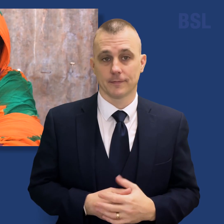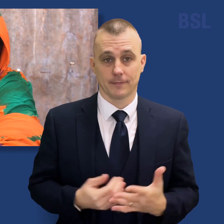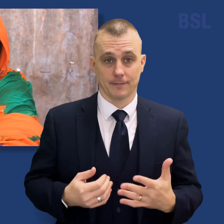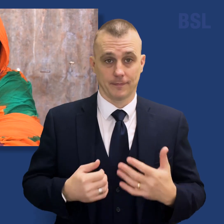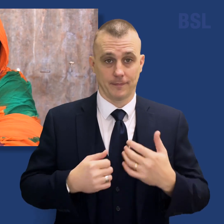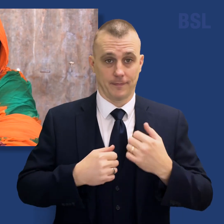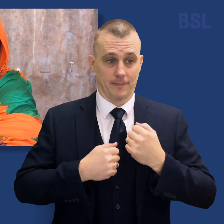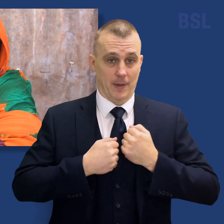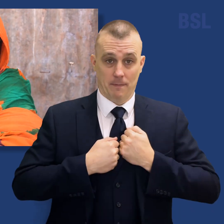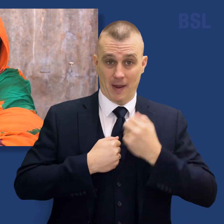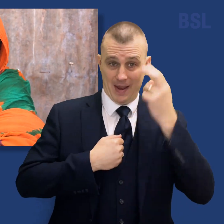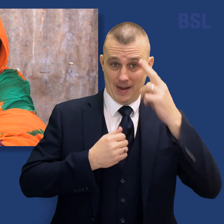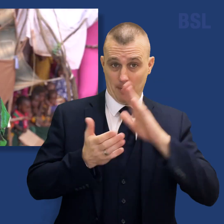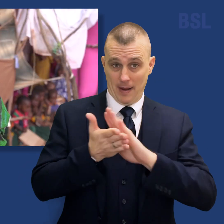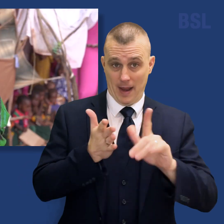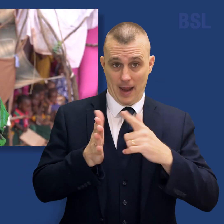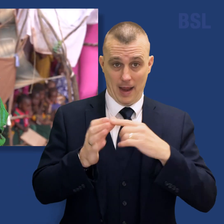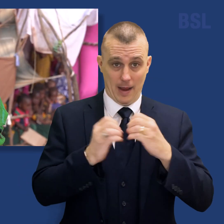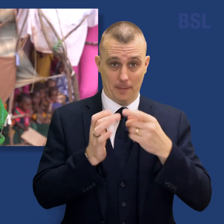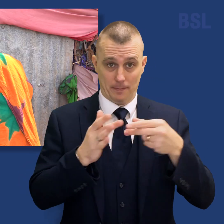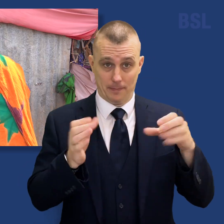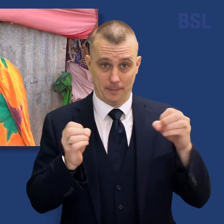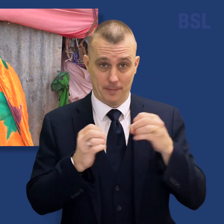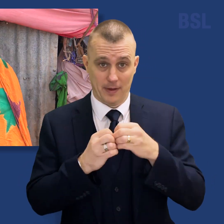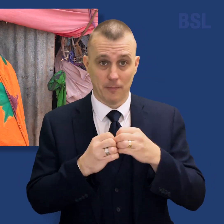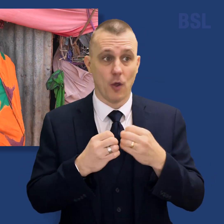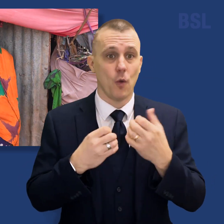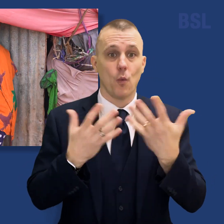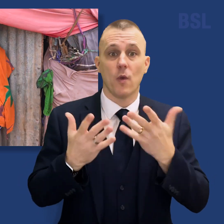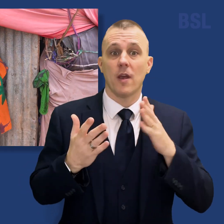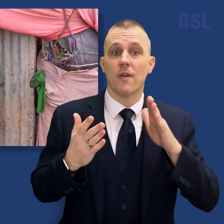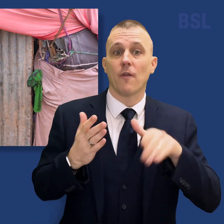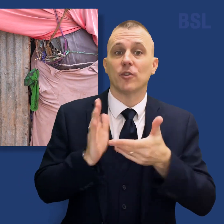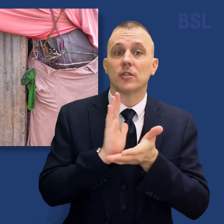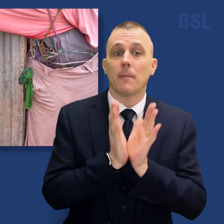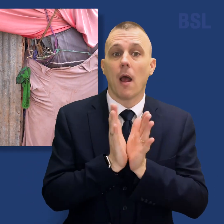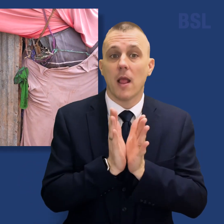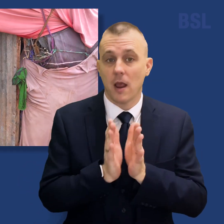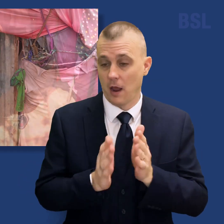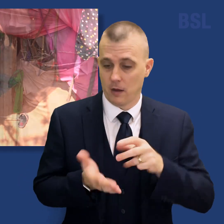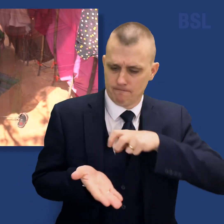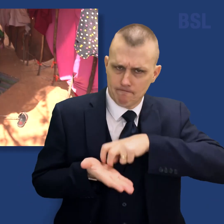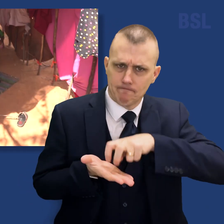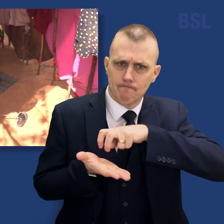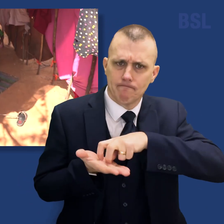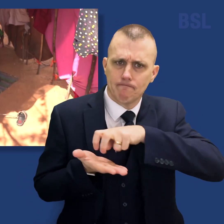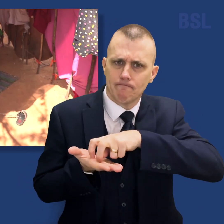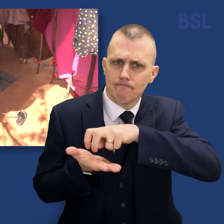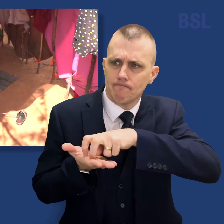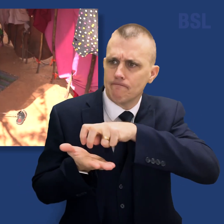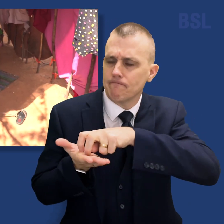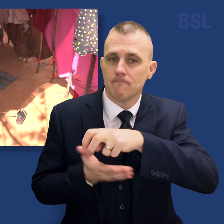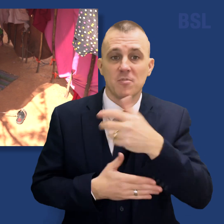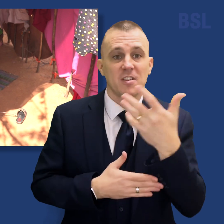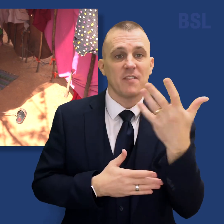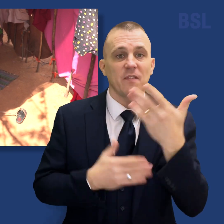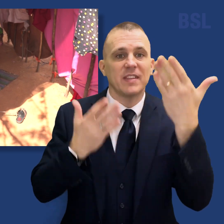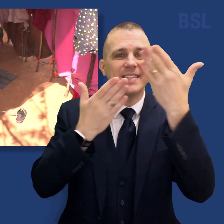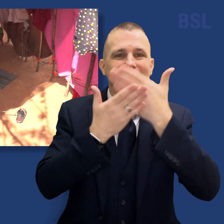My name is Habib Aysak. We came from Somalia by foot. We spent 15 nights